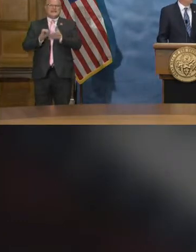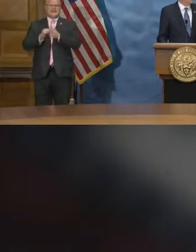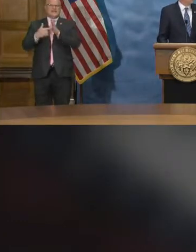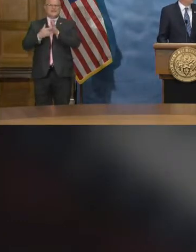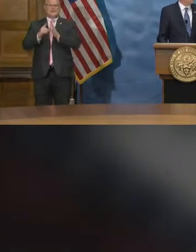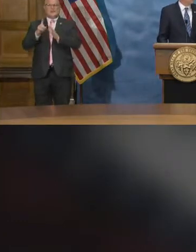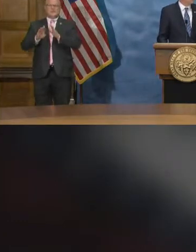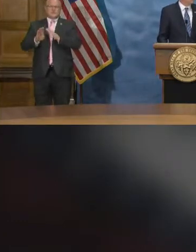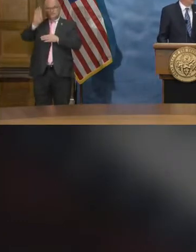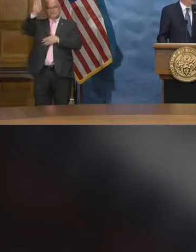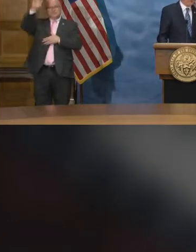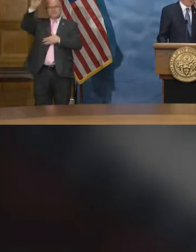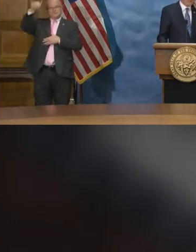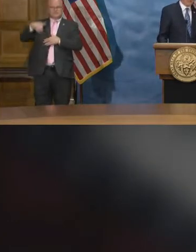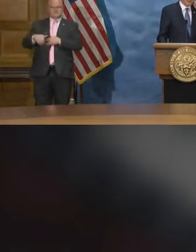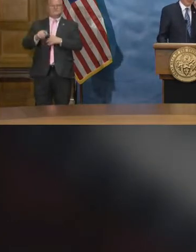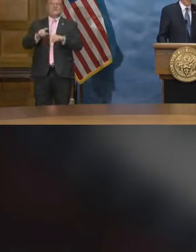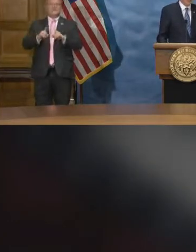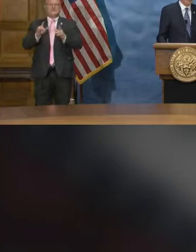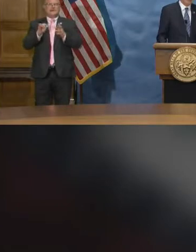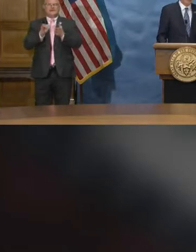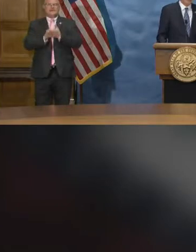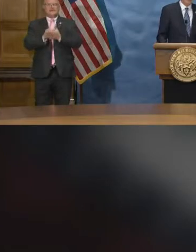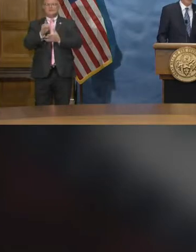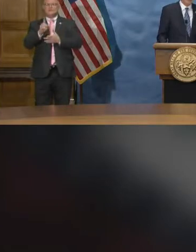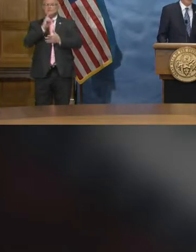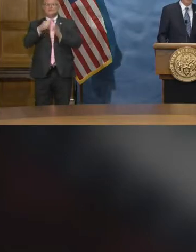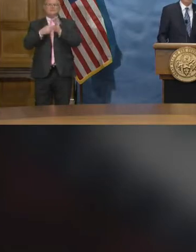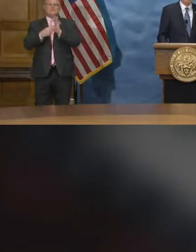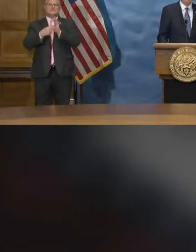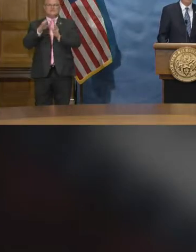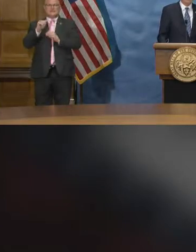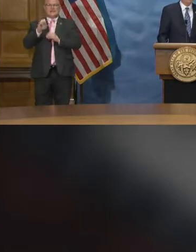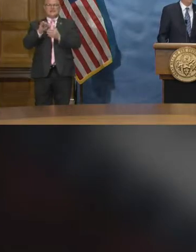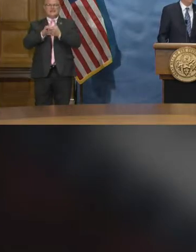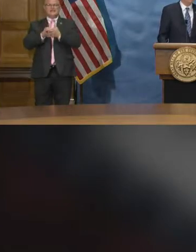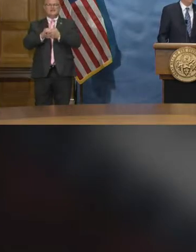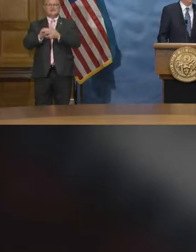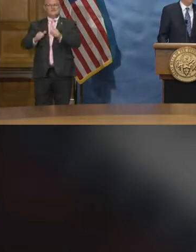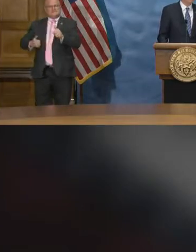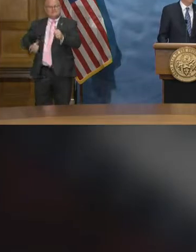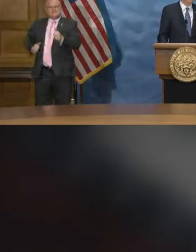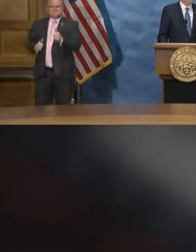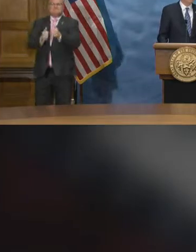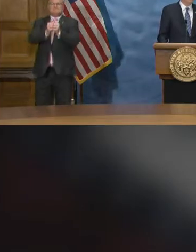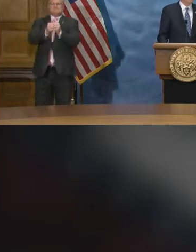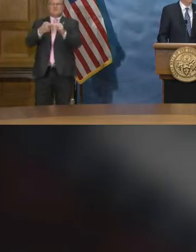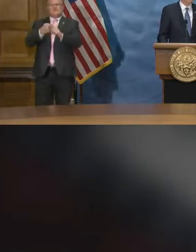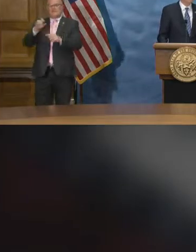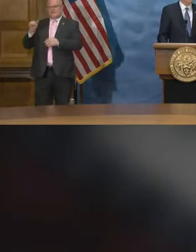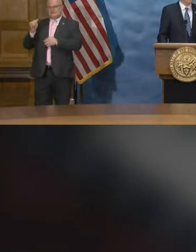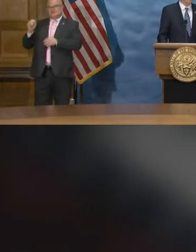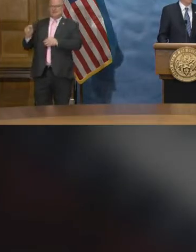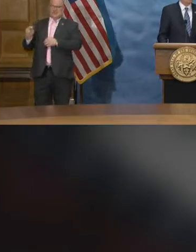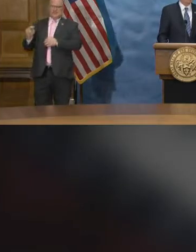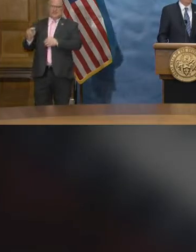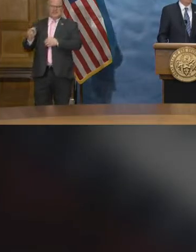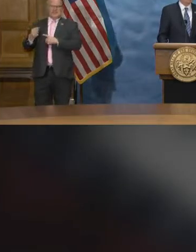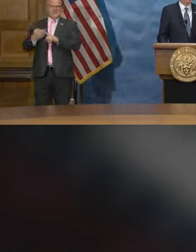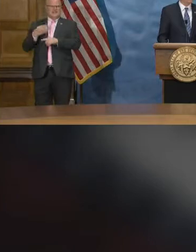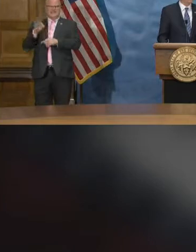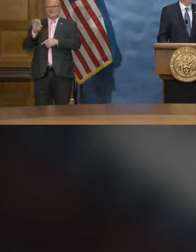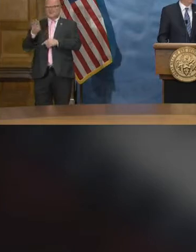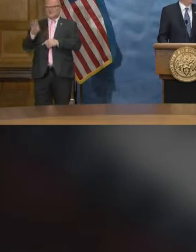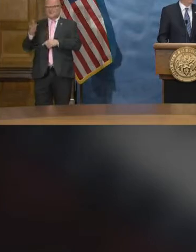showed that one spike. And that was really reflecting cases that was coming in from January and I think before